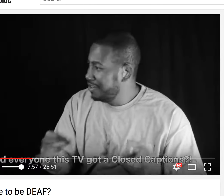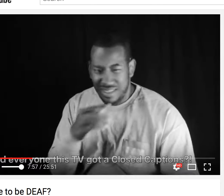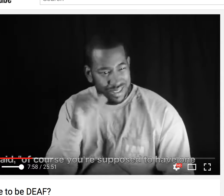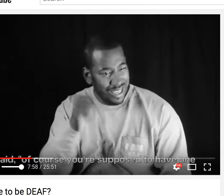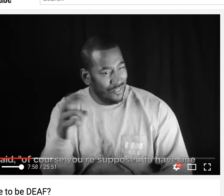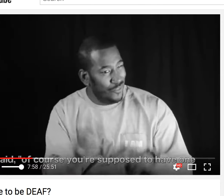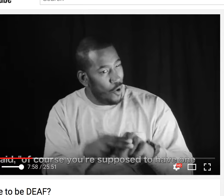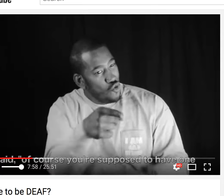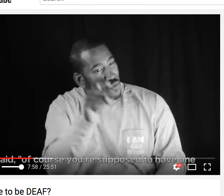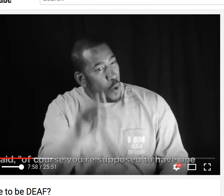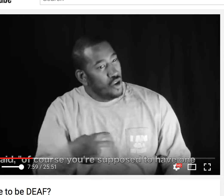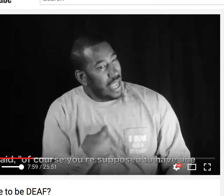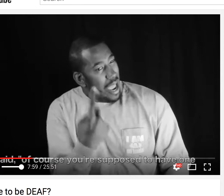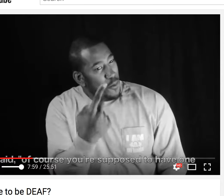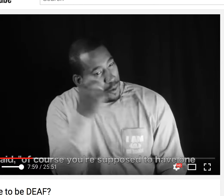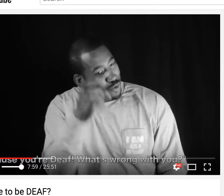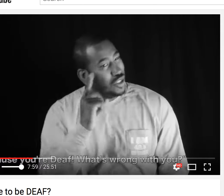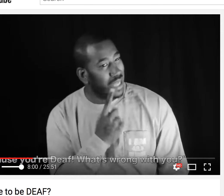It has language. Do you see the subtitles?